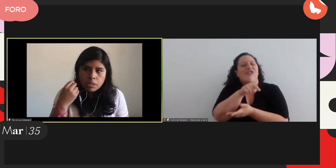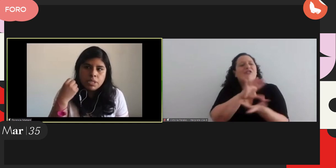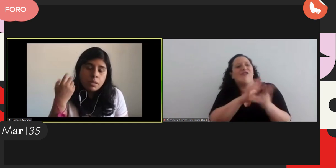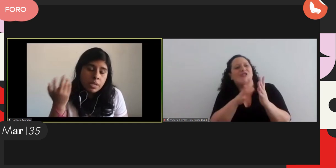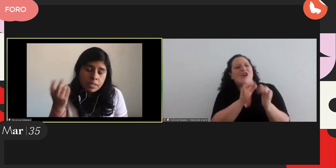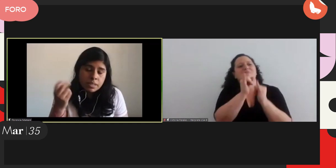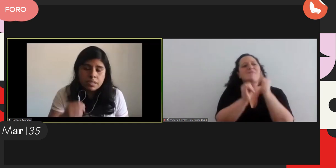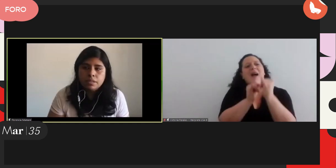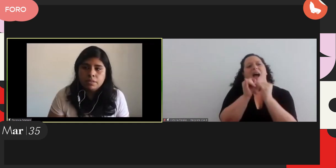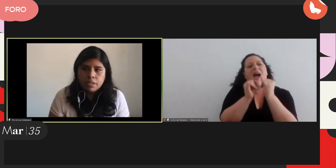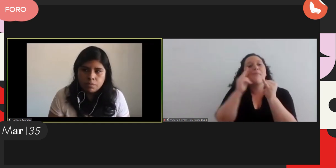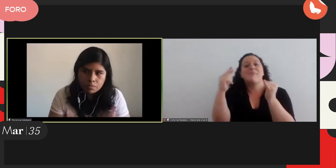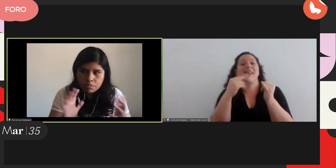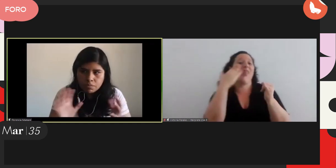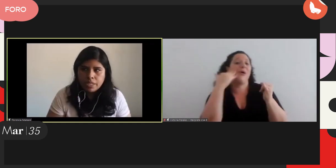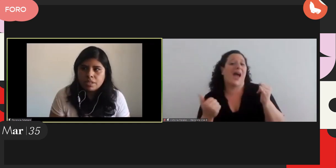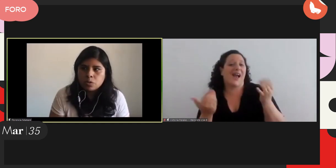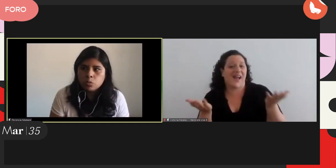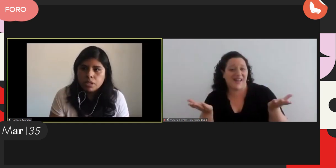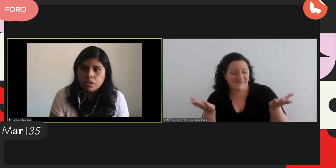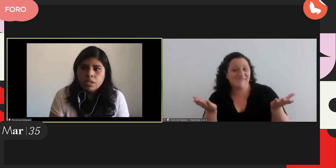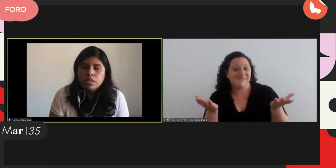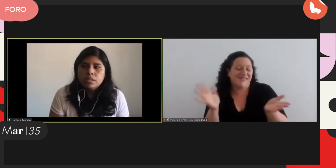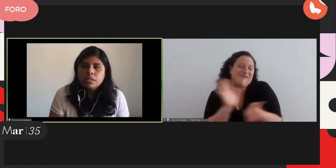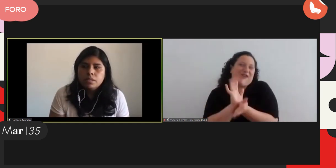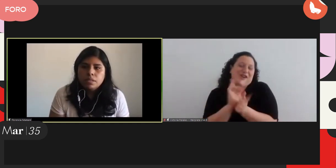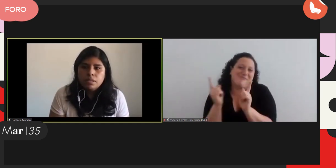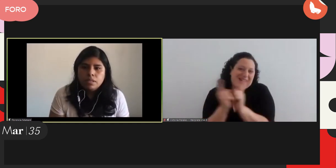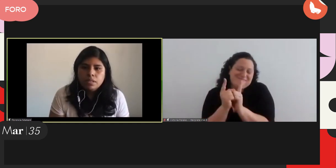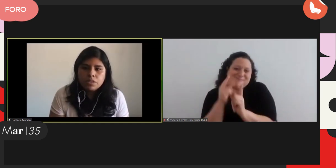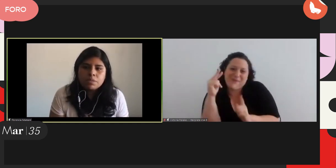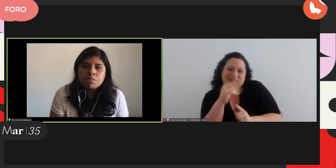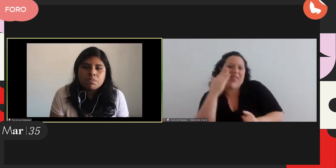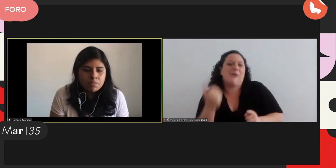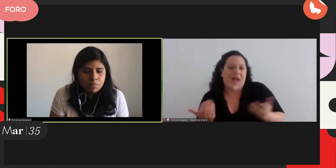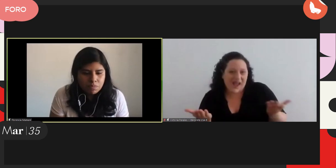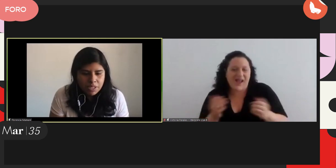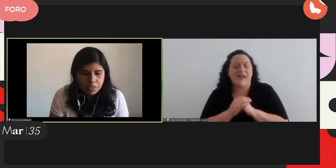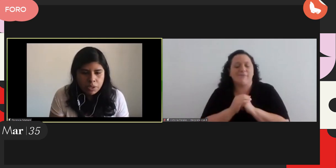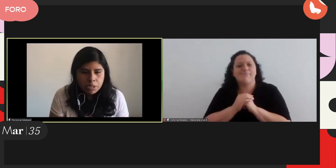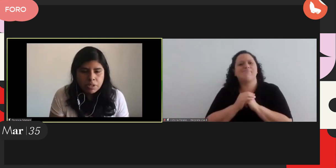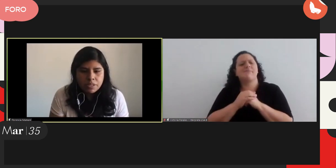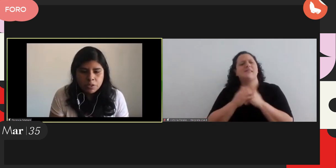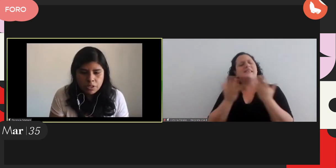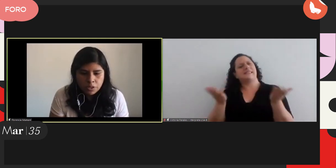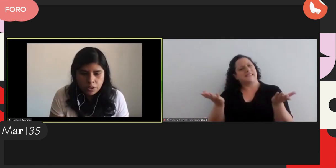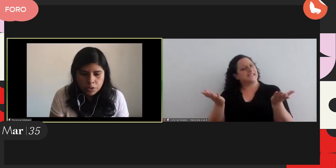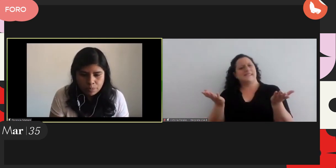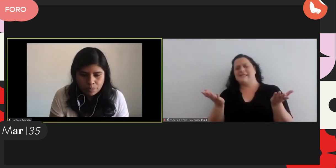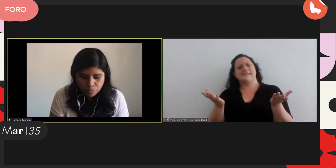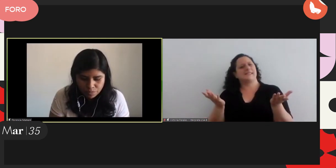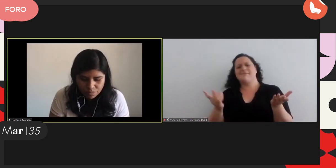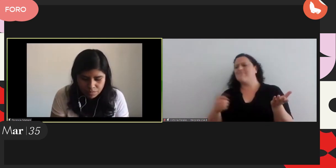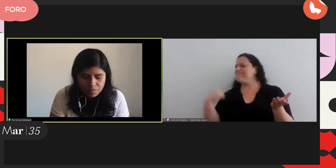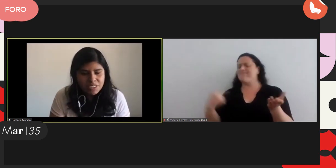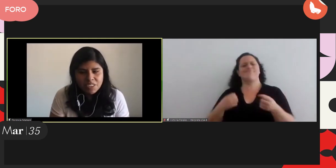i've heard because they are told from a white perspective to sum it up so this is what we